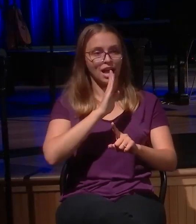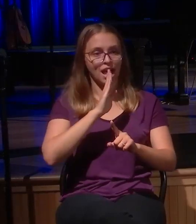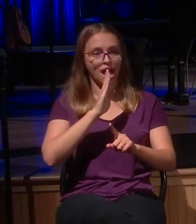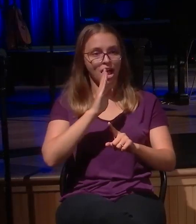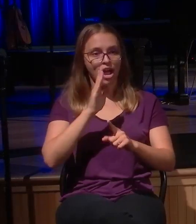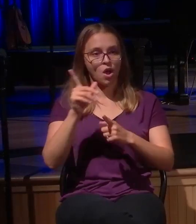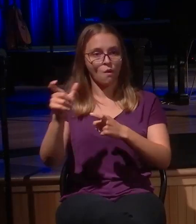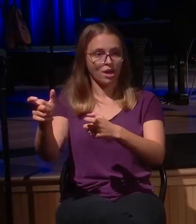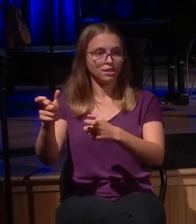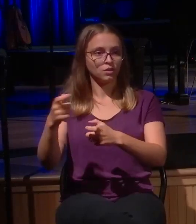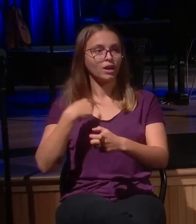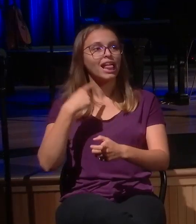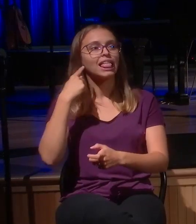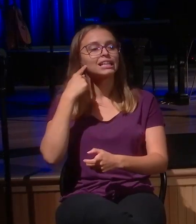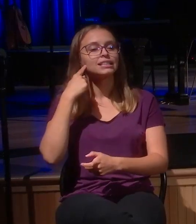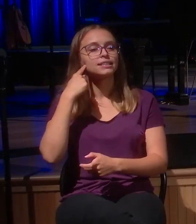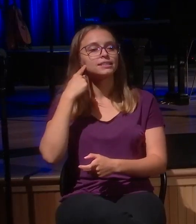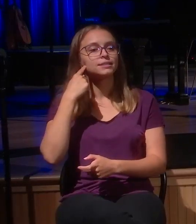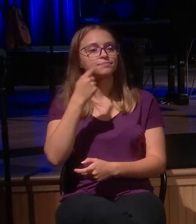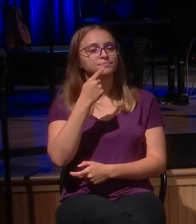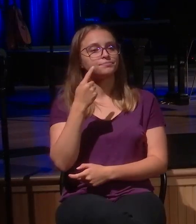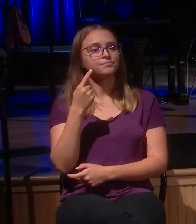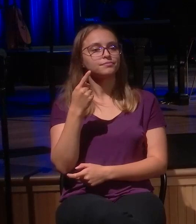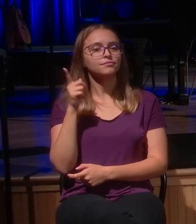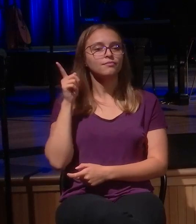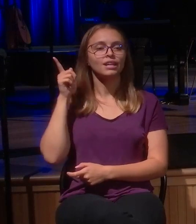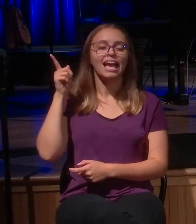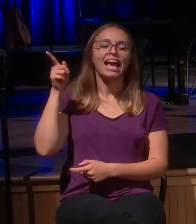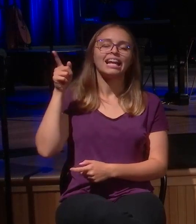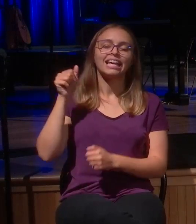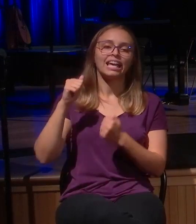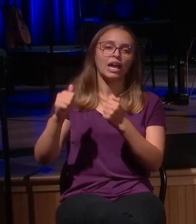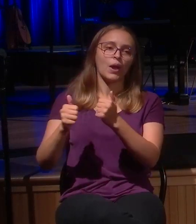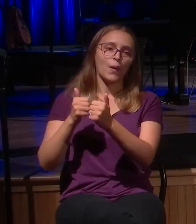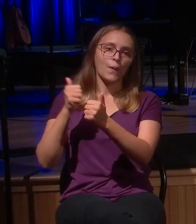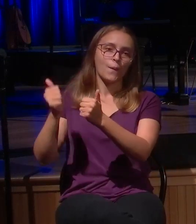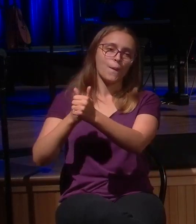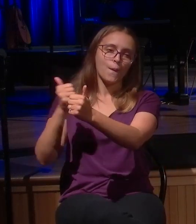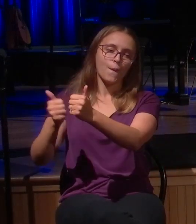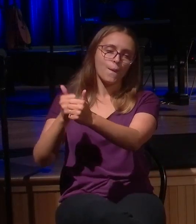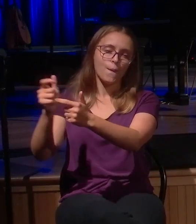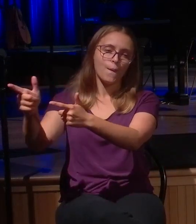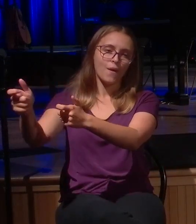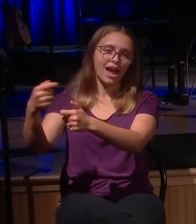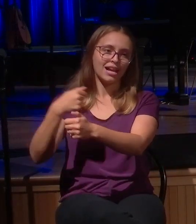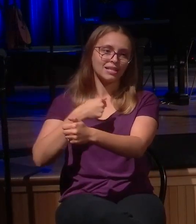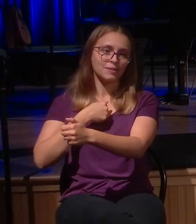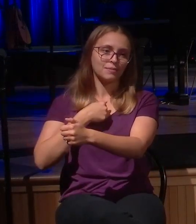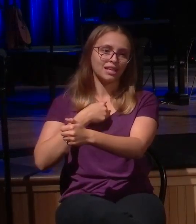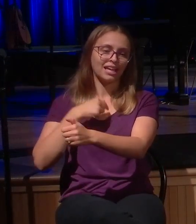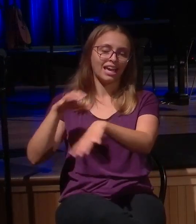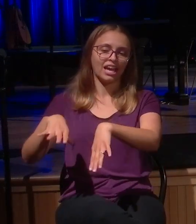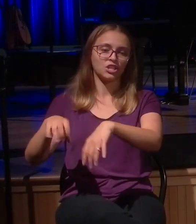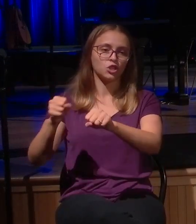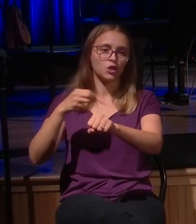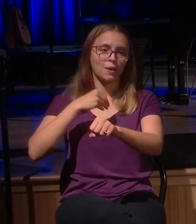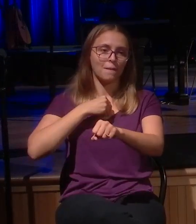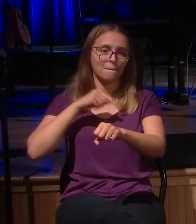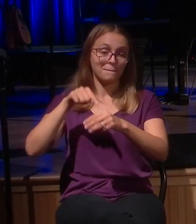And then he ran to me. He took me in his arms, held my head to his